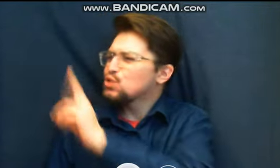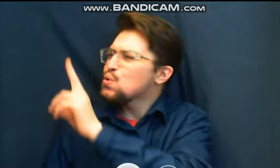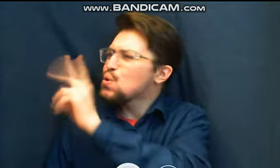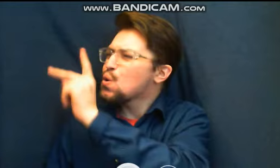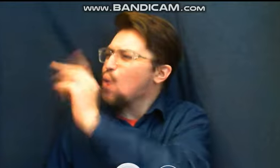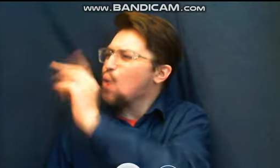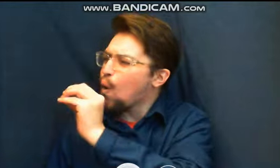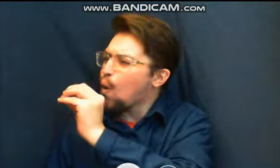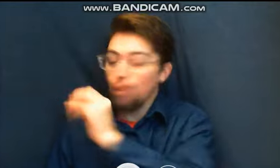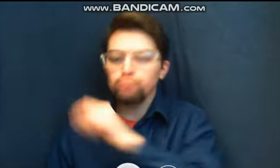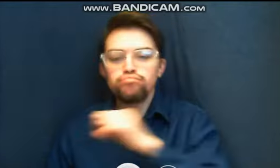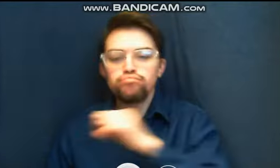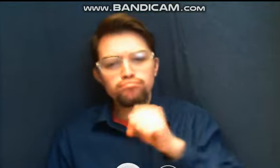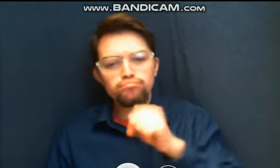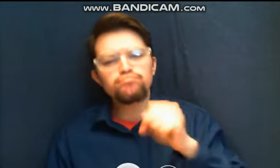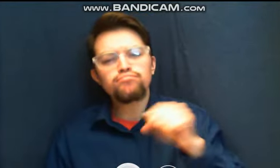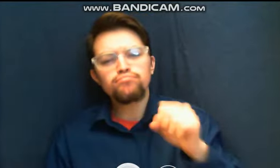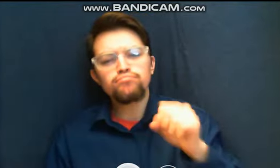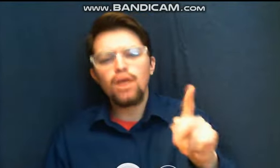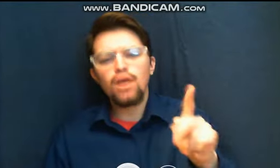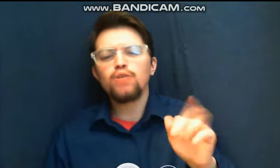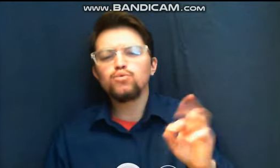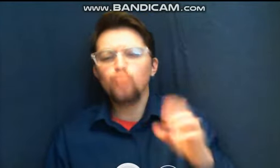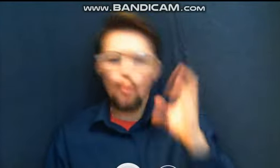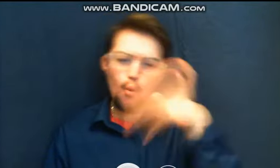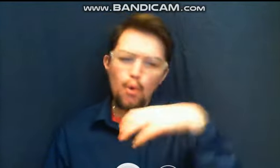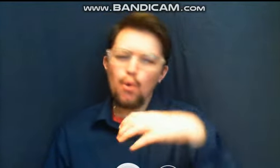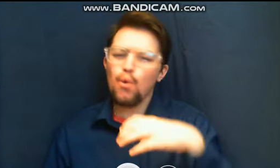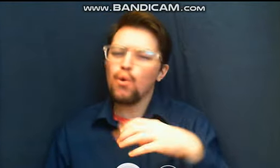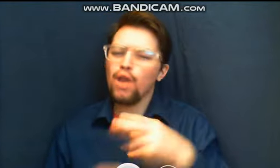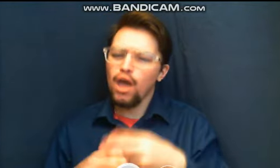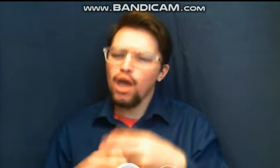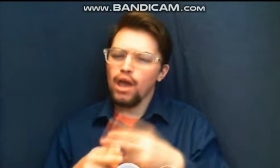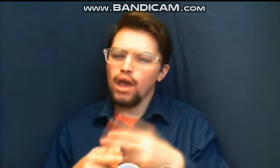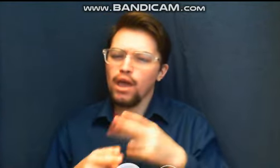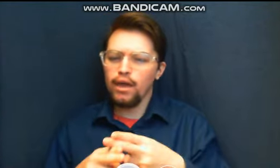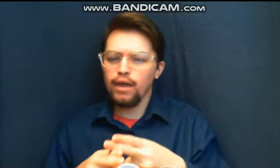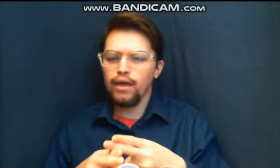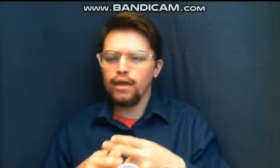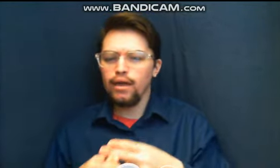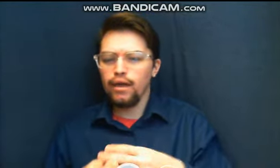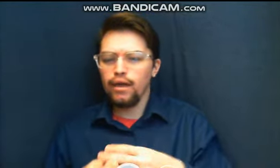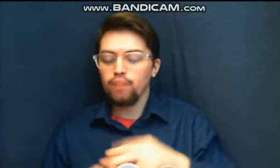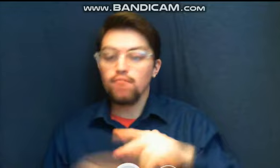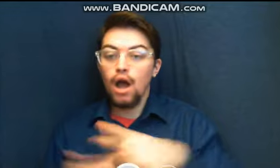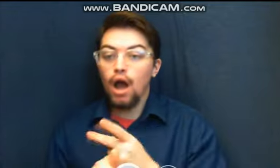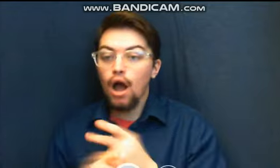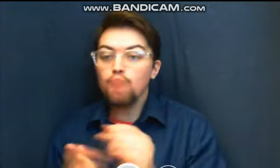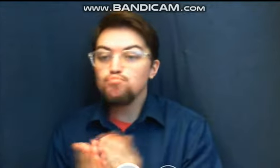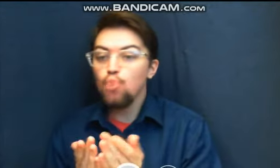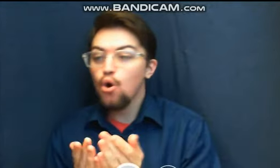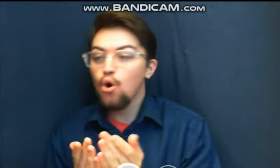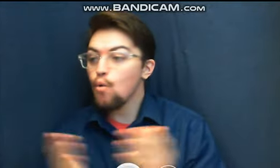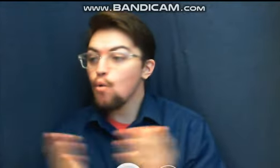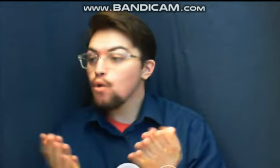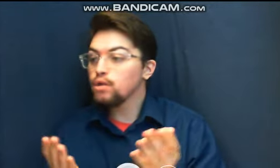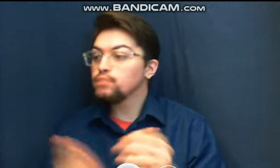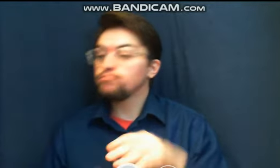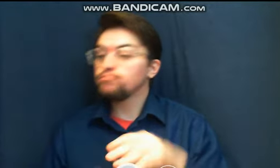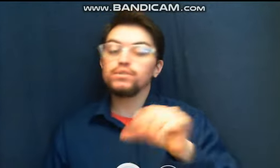what will the weather be like today, just at the moment, when night